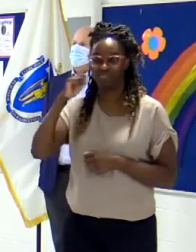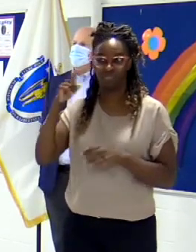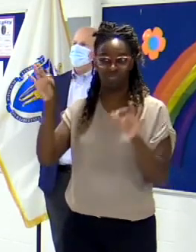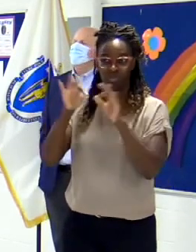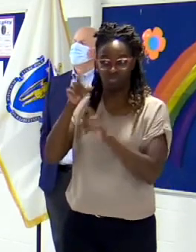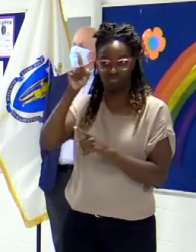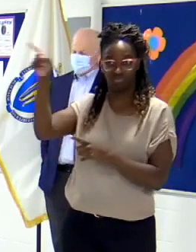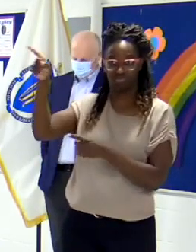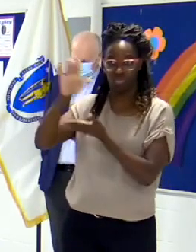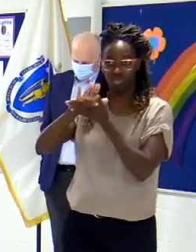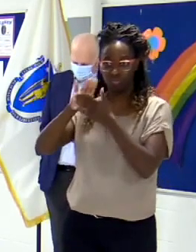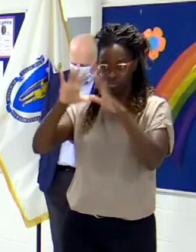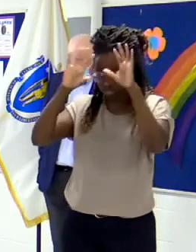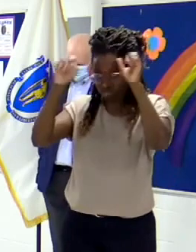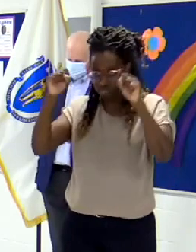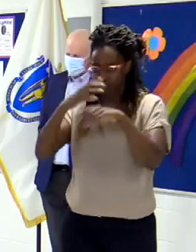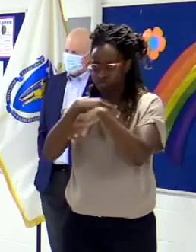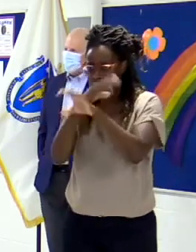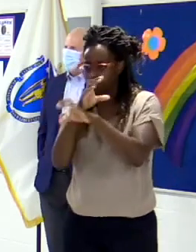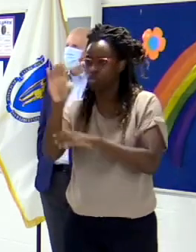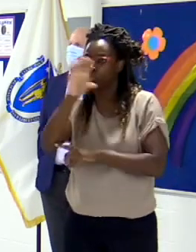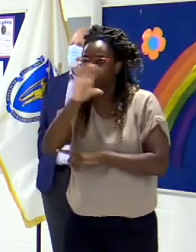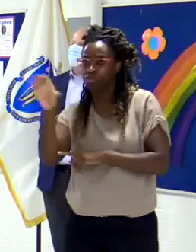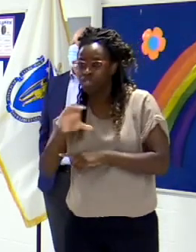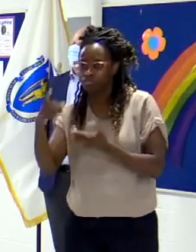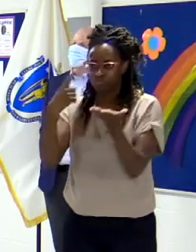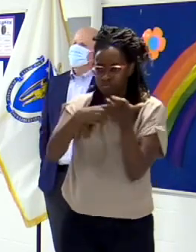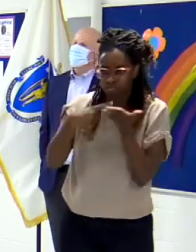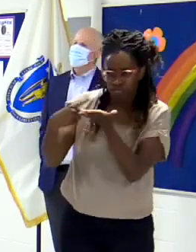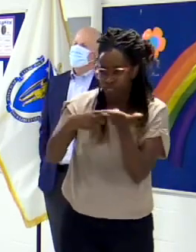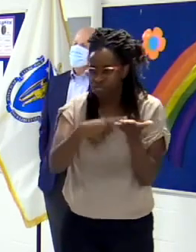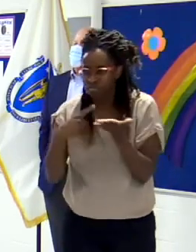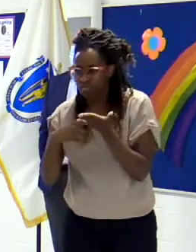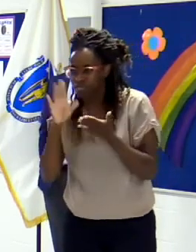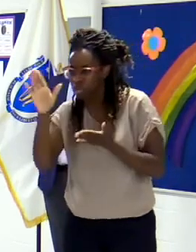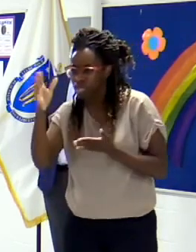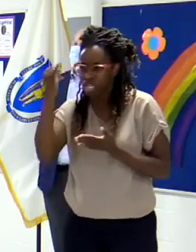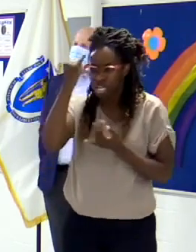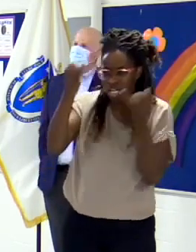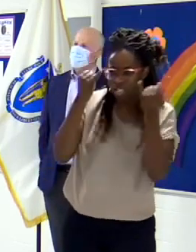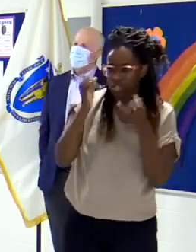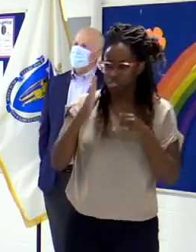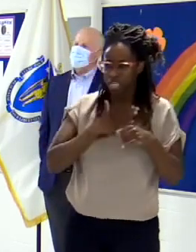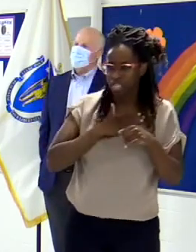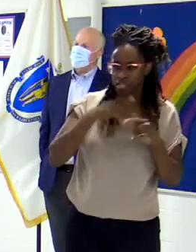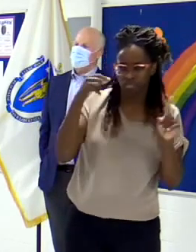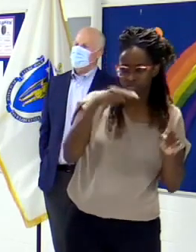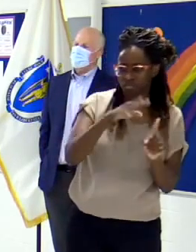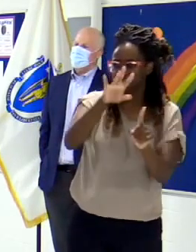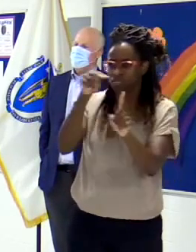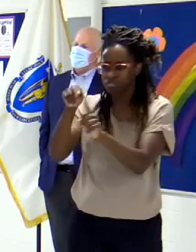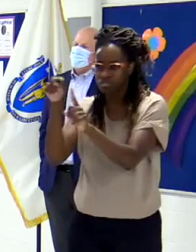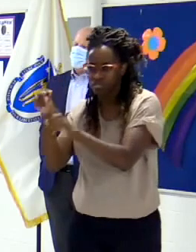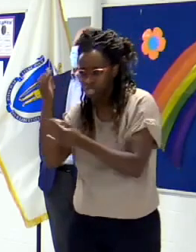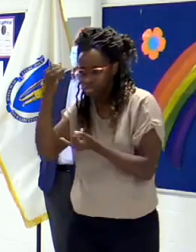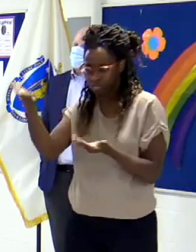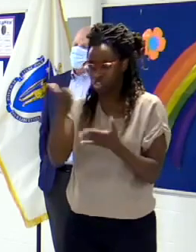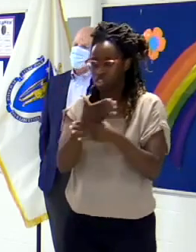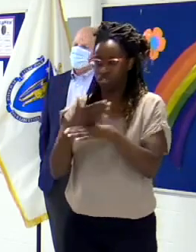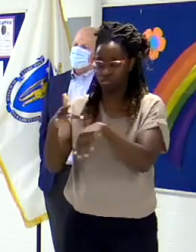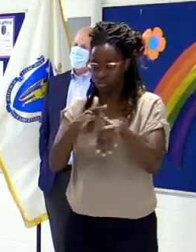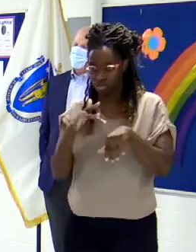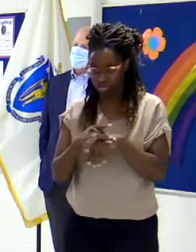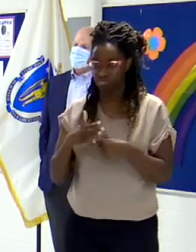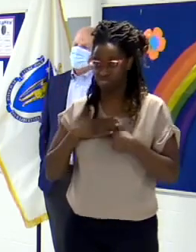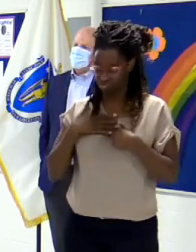which Jim mentioned, um, are absolutely part of the answer to that. there's nothing like, quite like practical experience, uh,